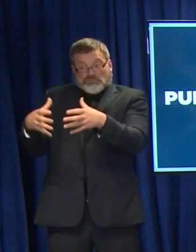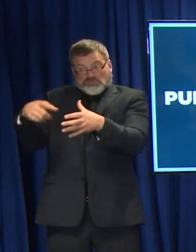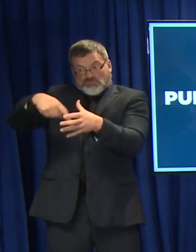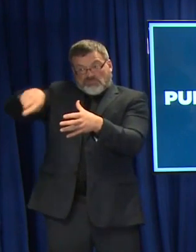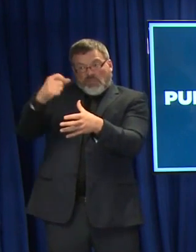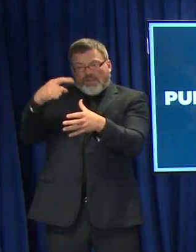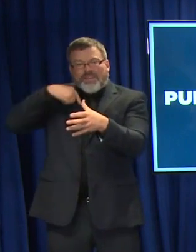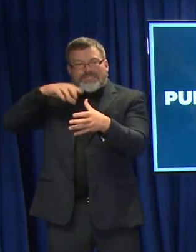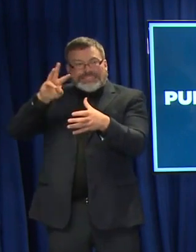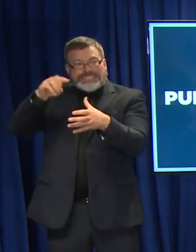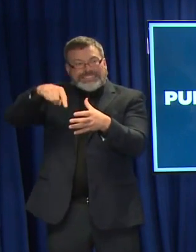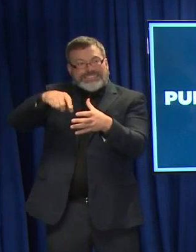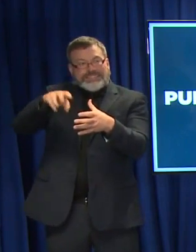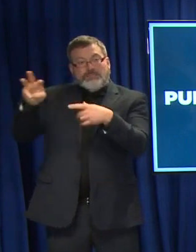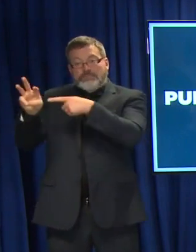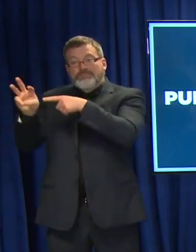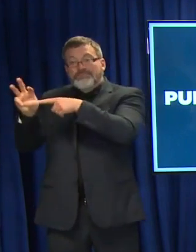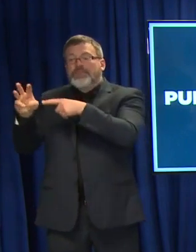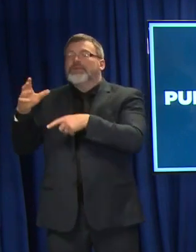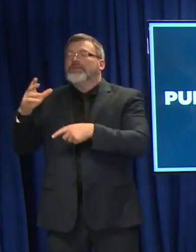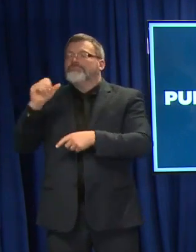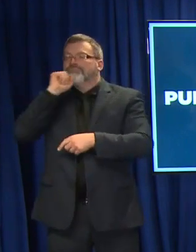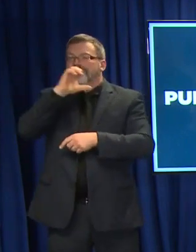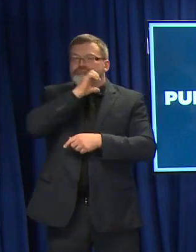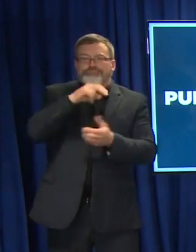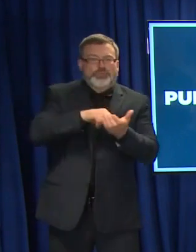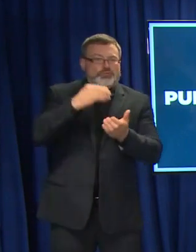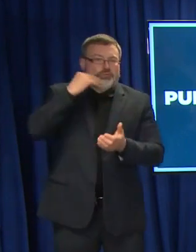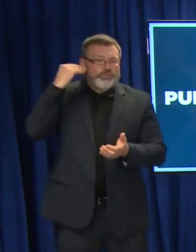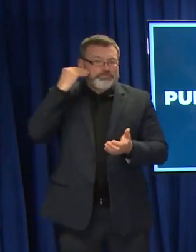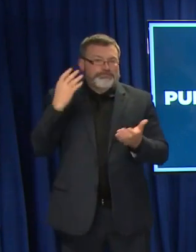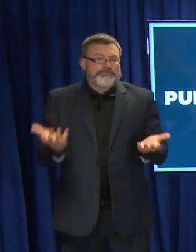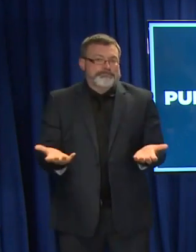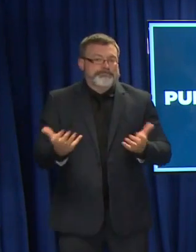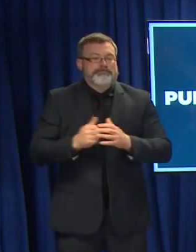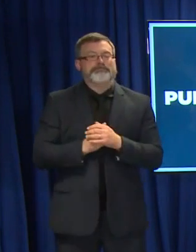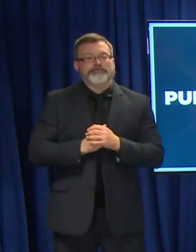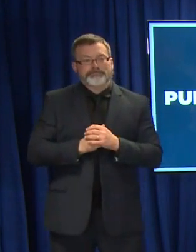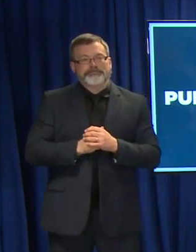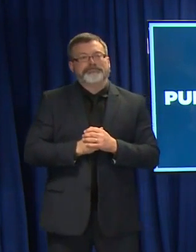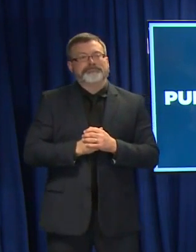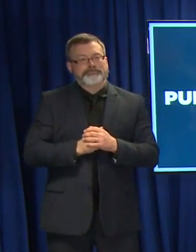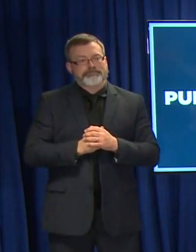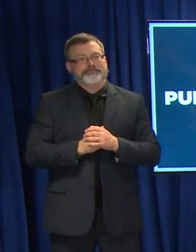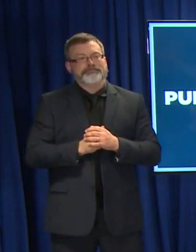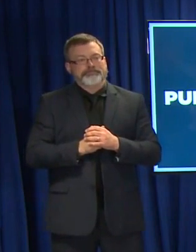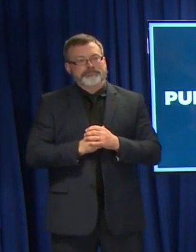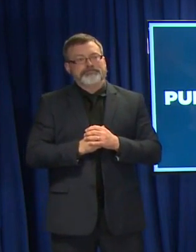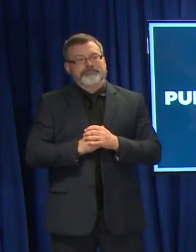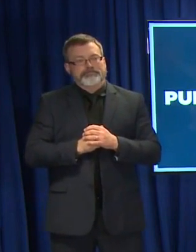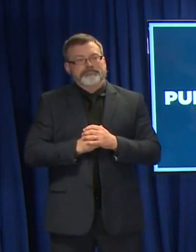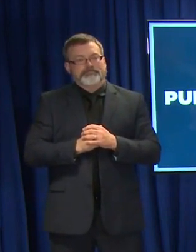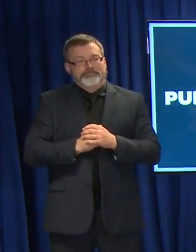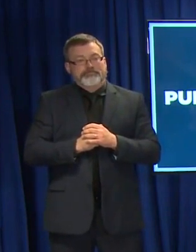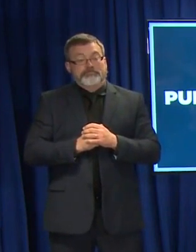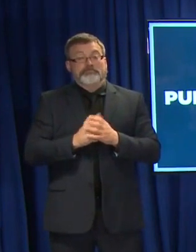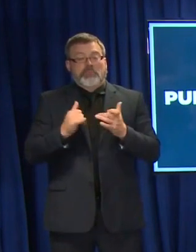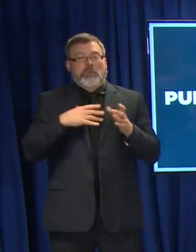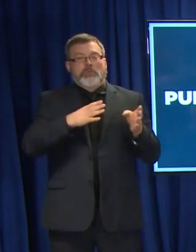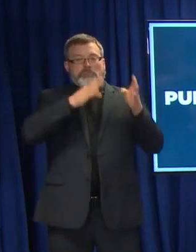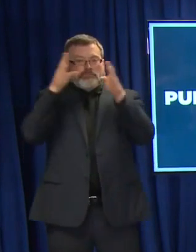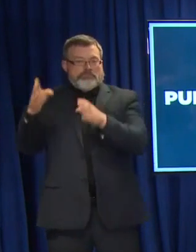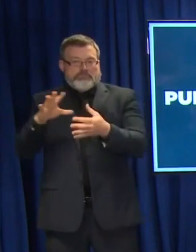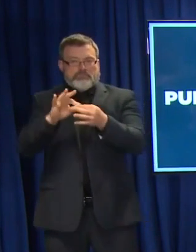of days are associated with with long-term care facilities. In terms of vaccinations COVID-19 vaccines